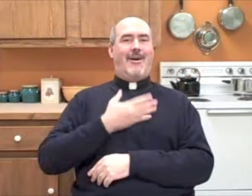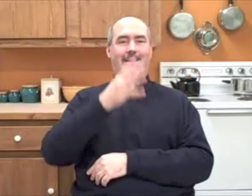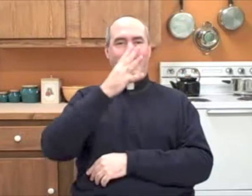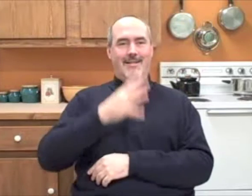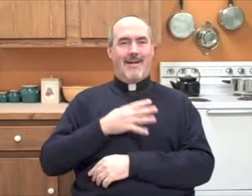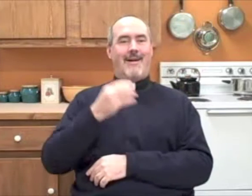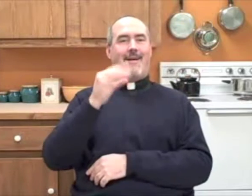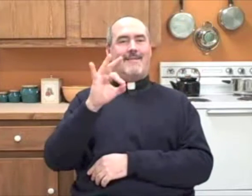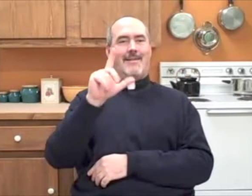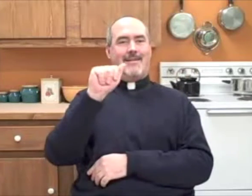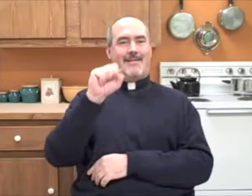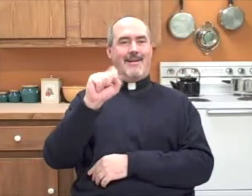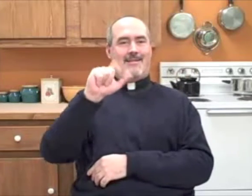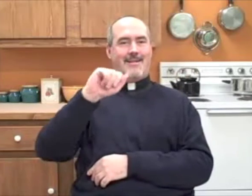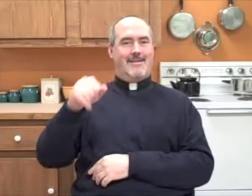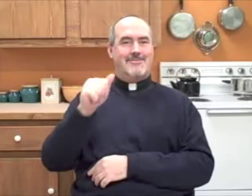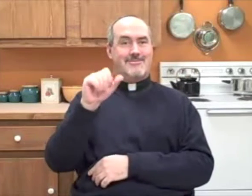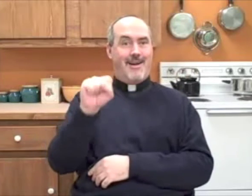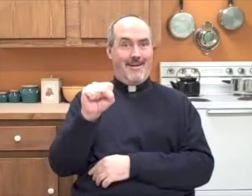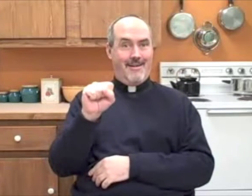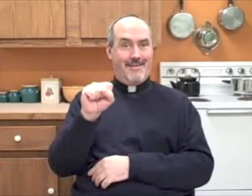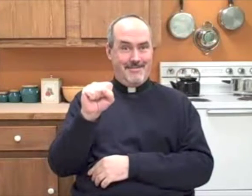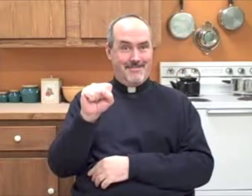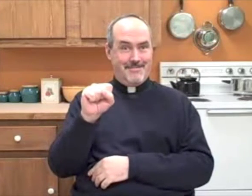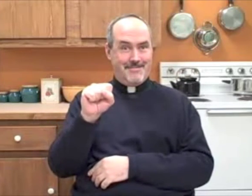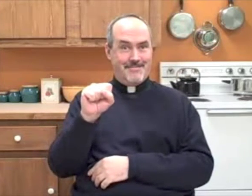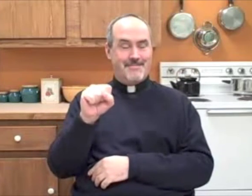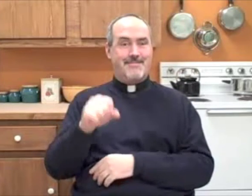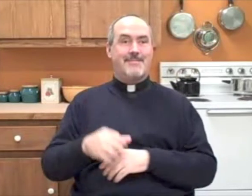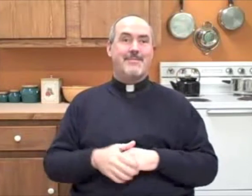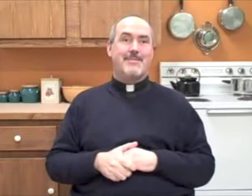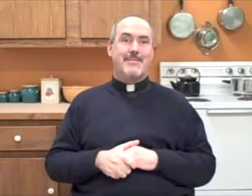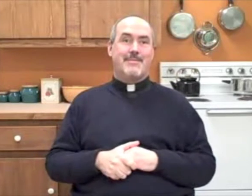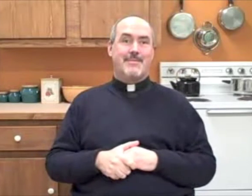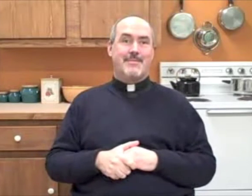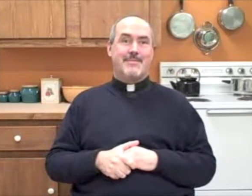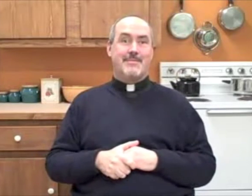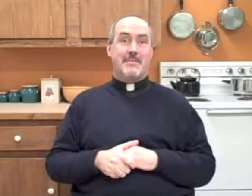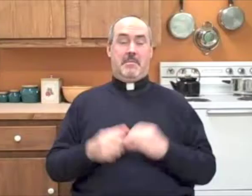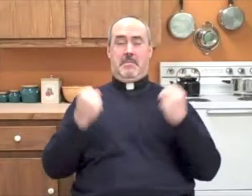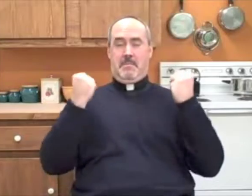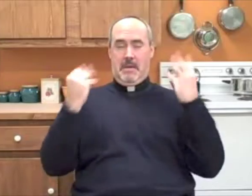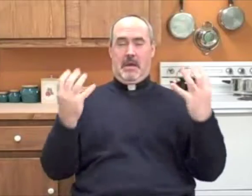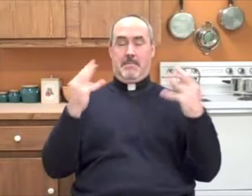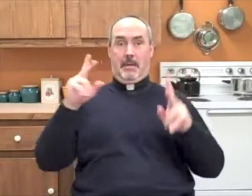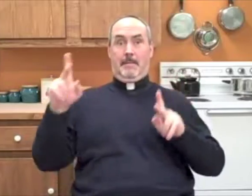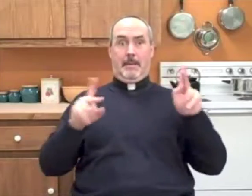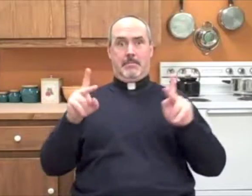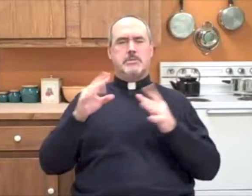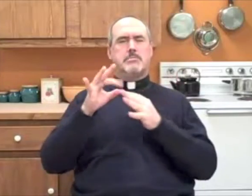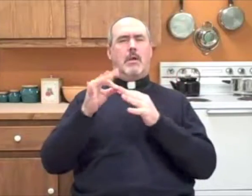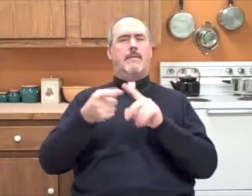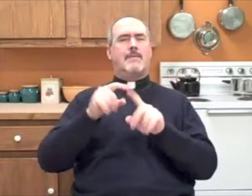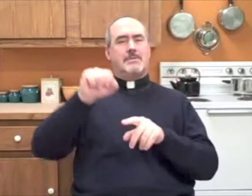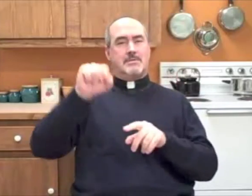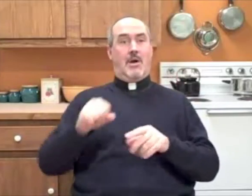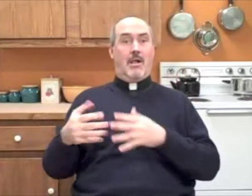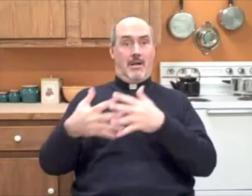of that rock and around that cave and it's now called the sanctuary of Our Lady of Las Lias many